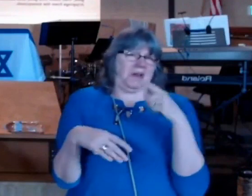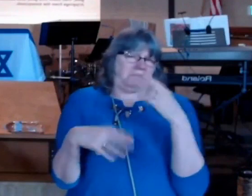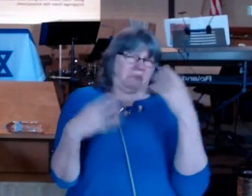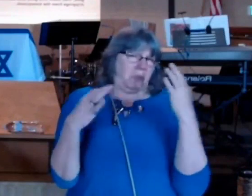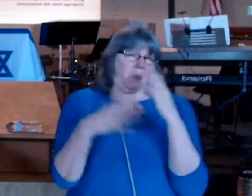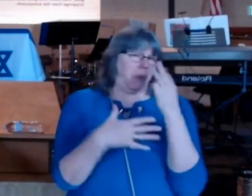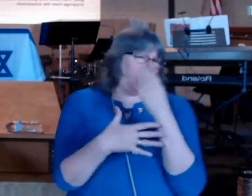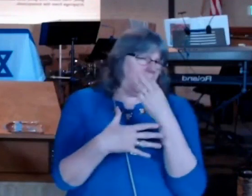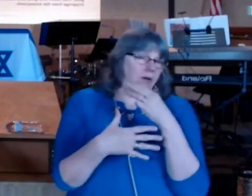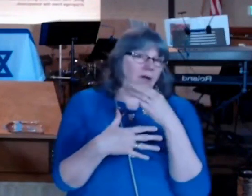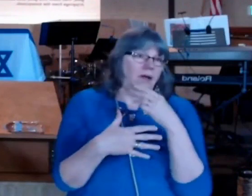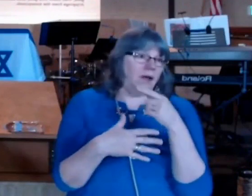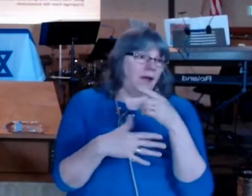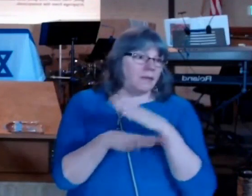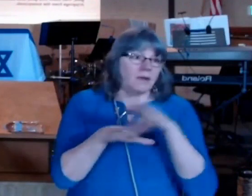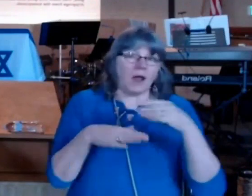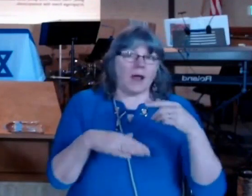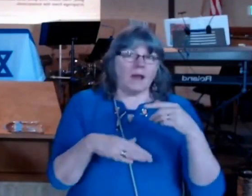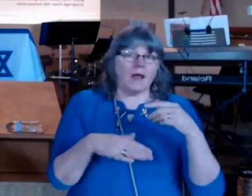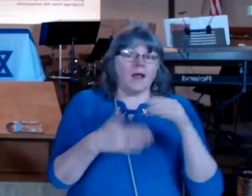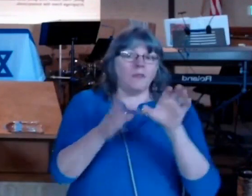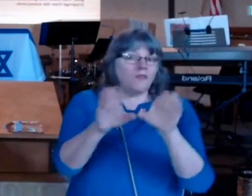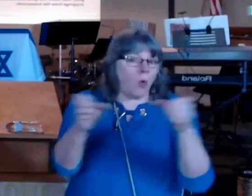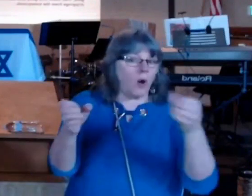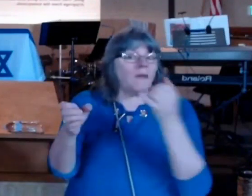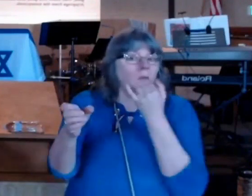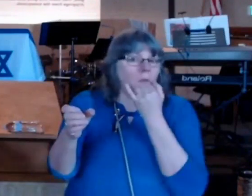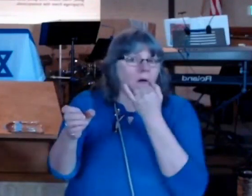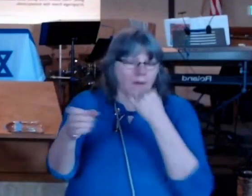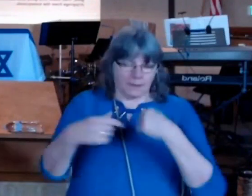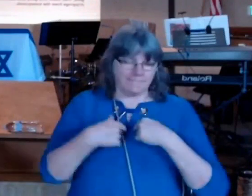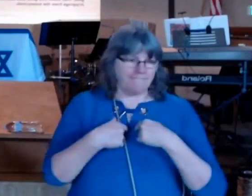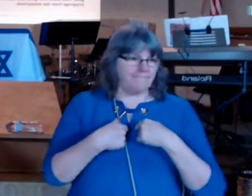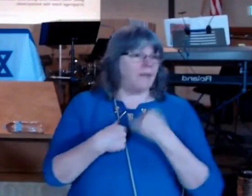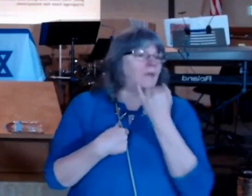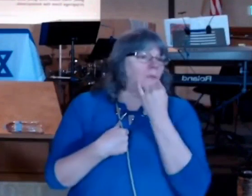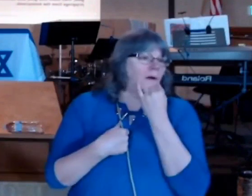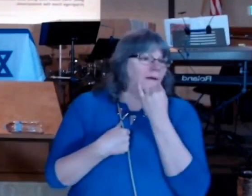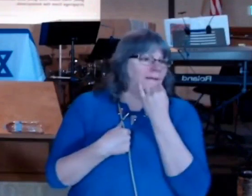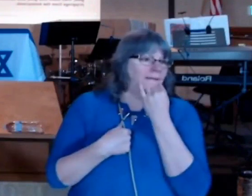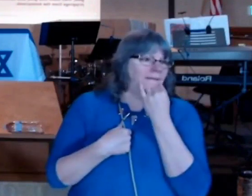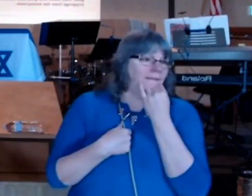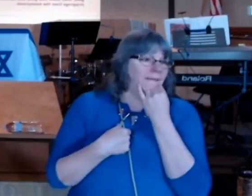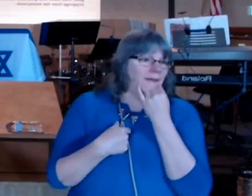so it's the sinful wickedness of our heart that creates